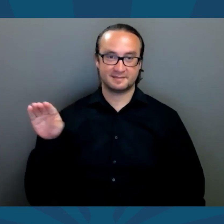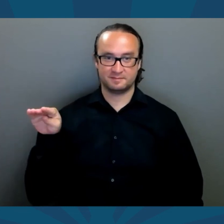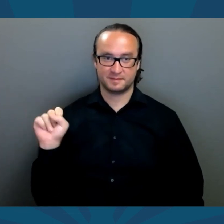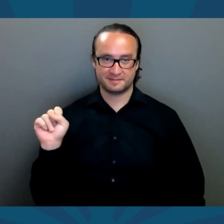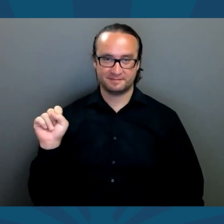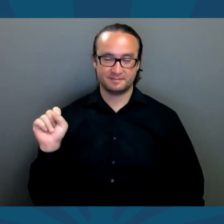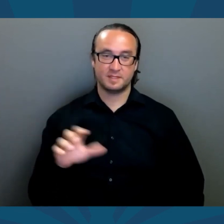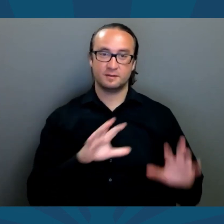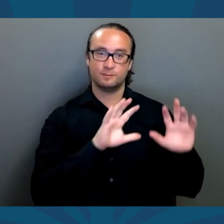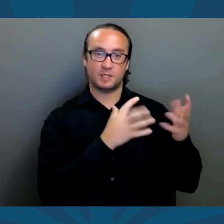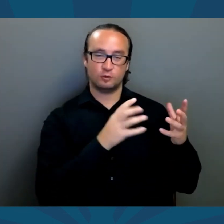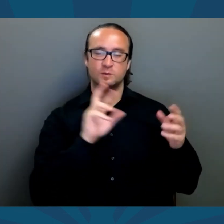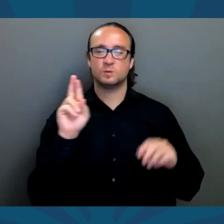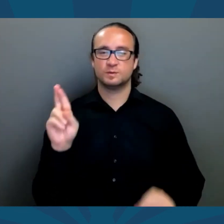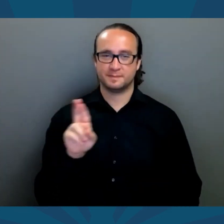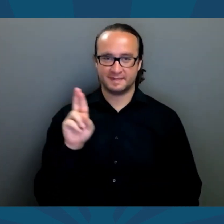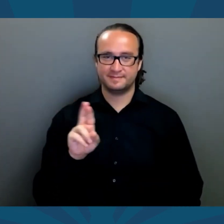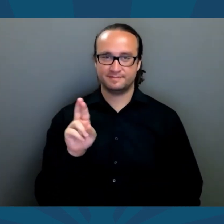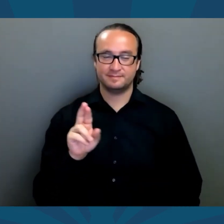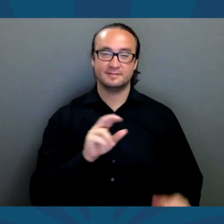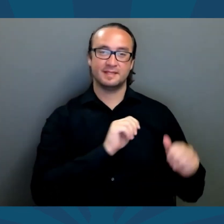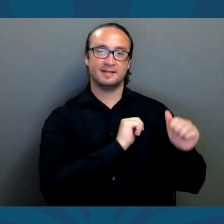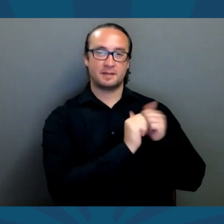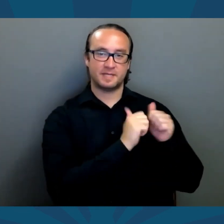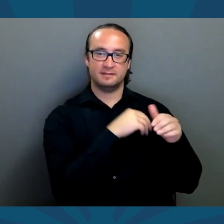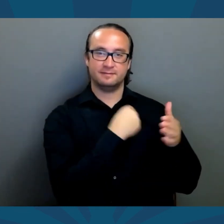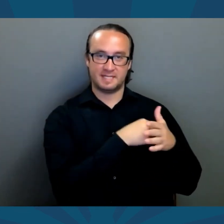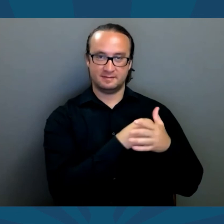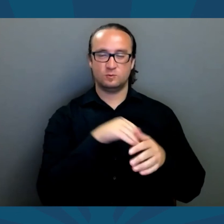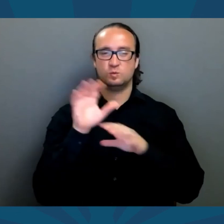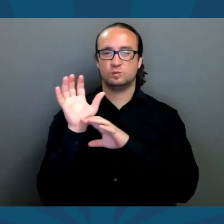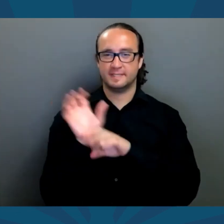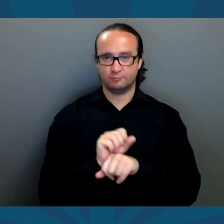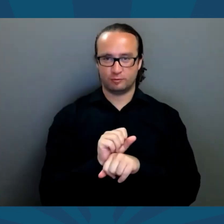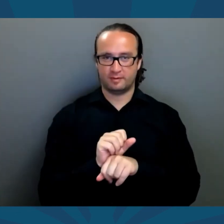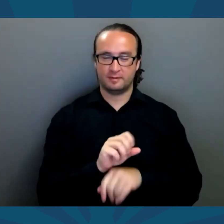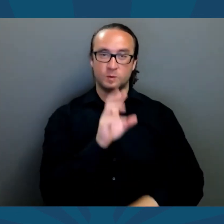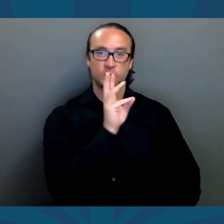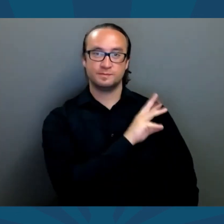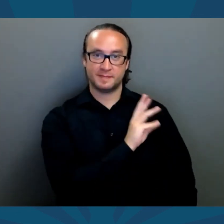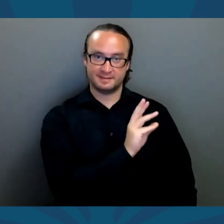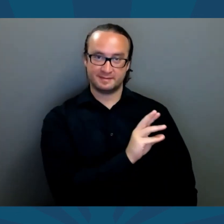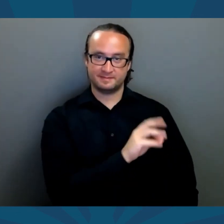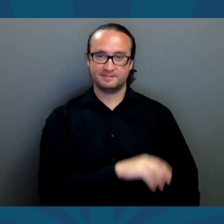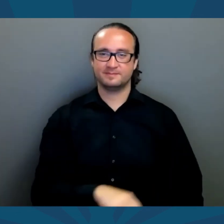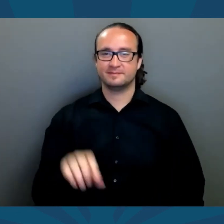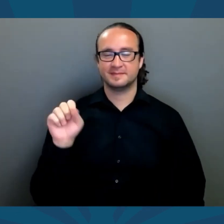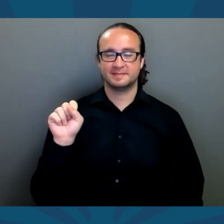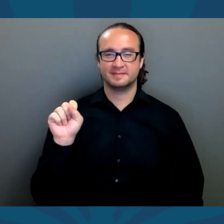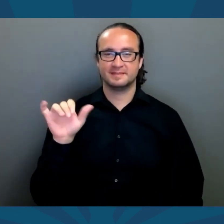Maria Sims, party, Republican, campaign funding, traditional,